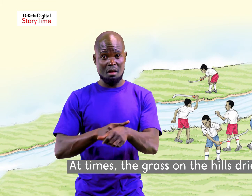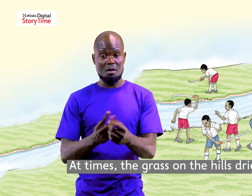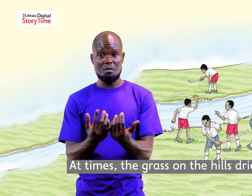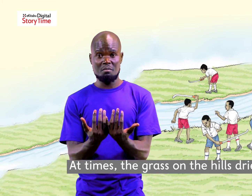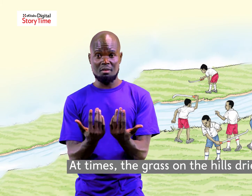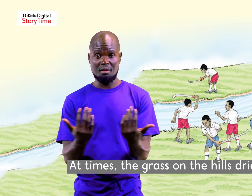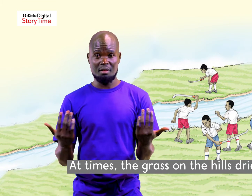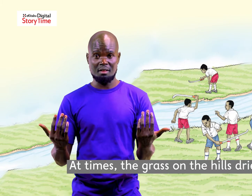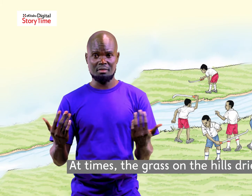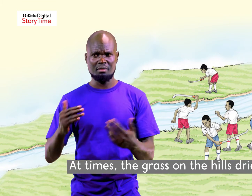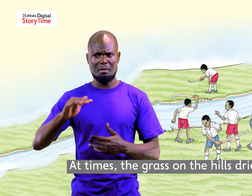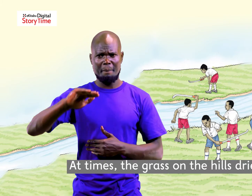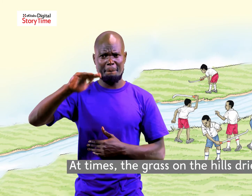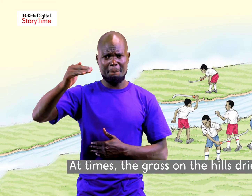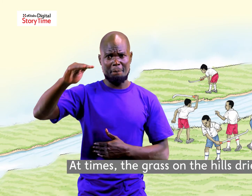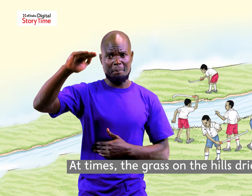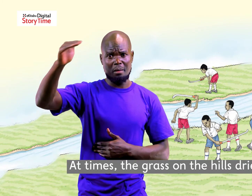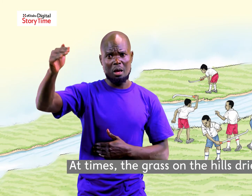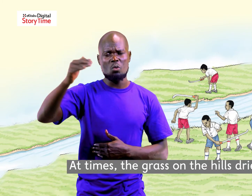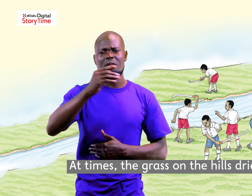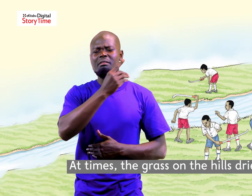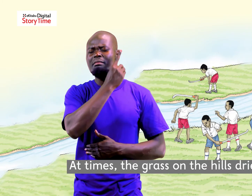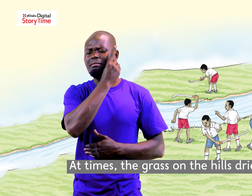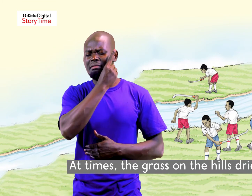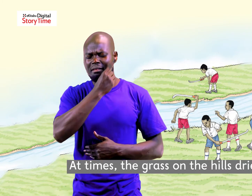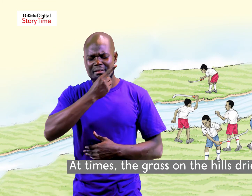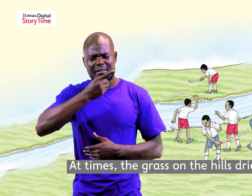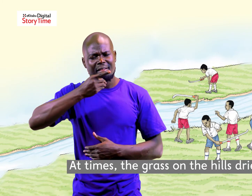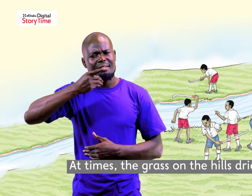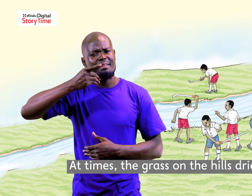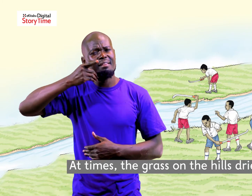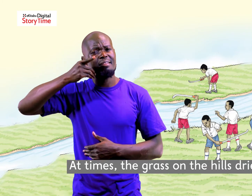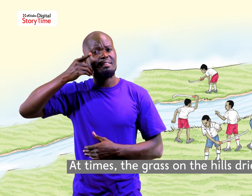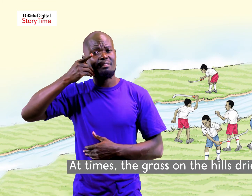at times the grass on the hills dried